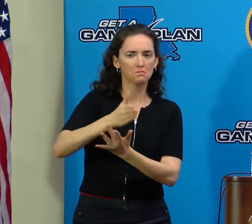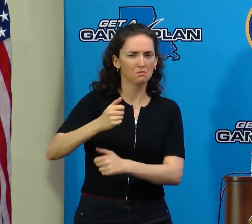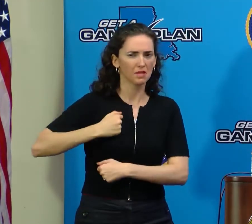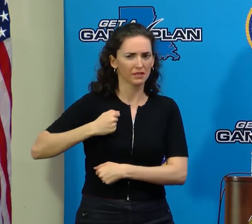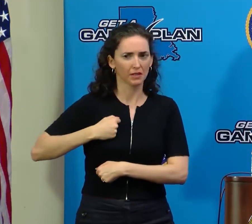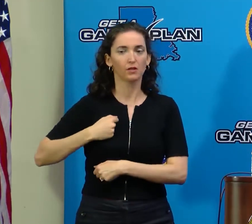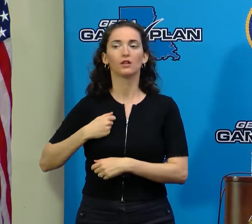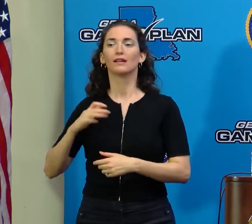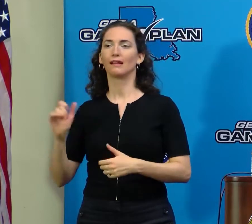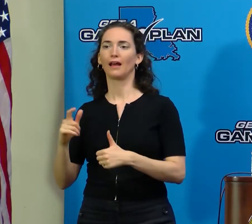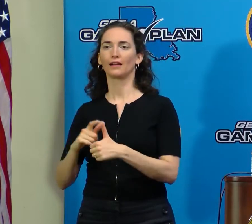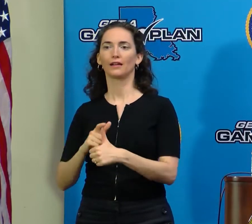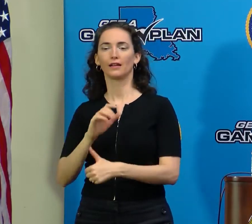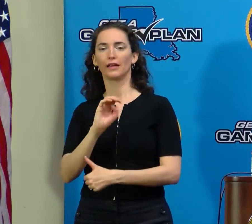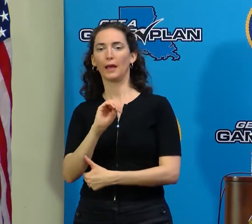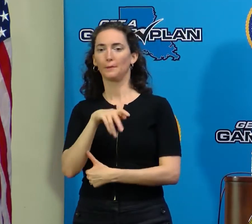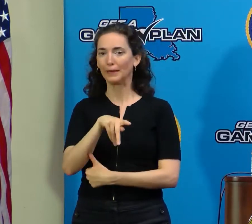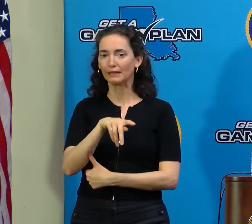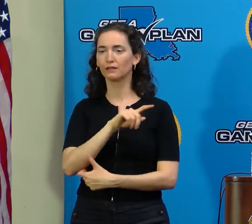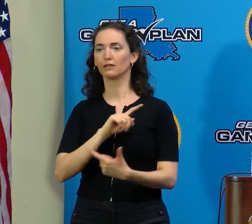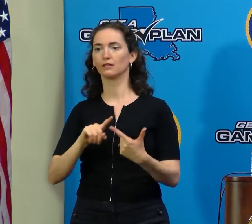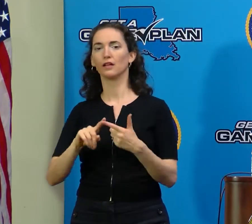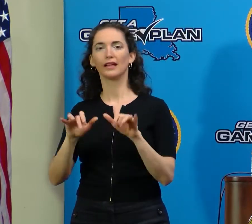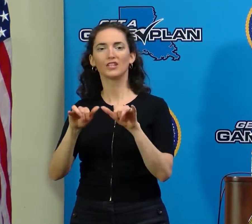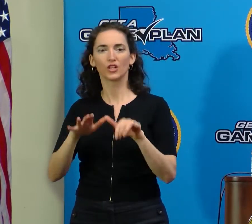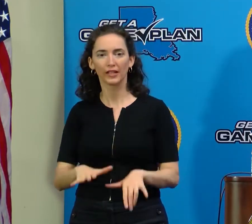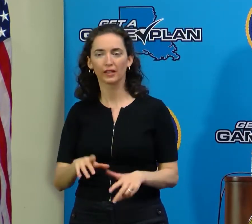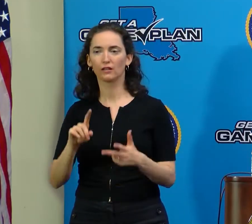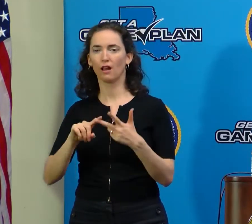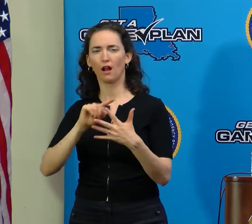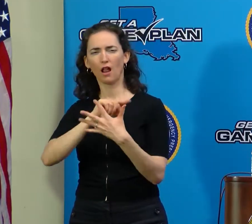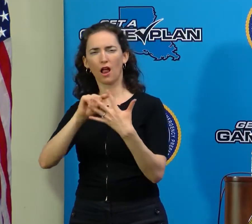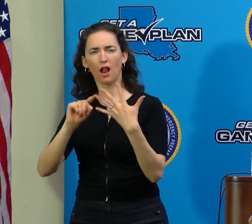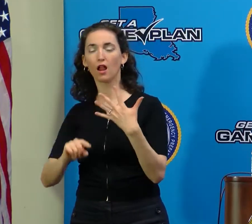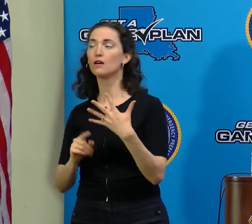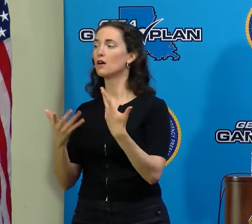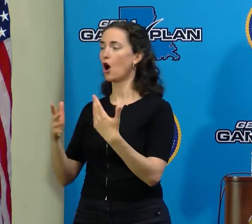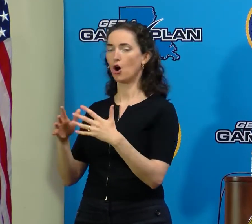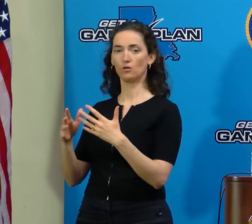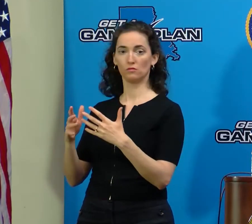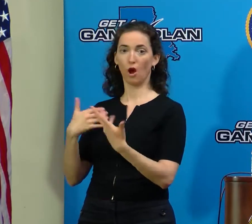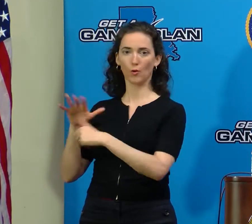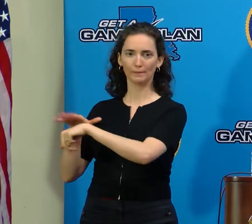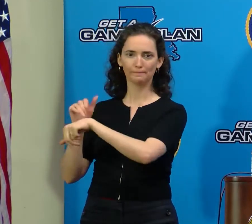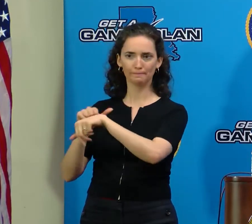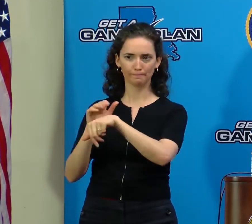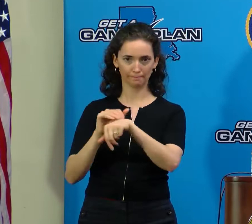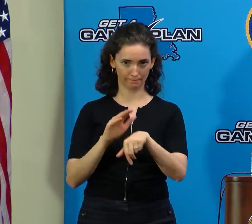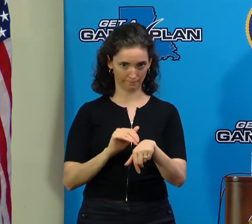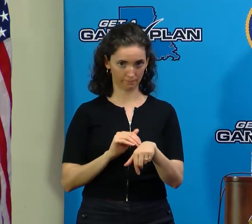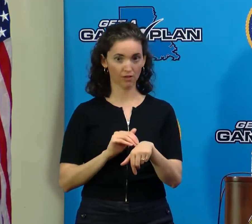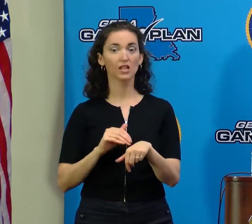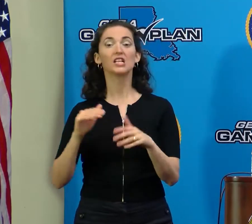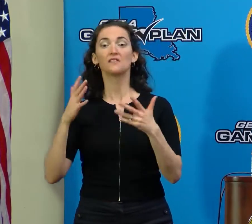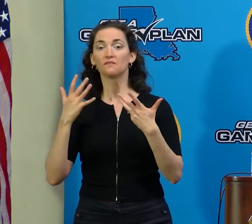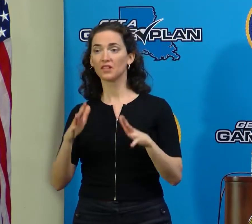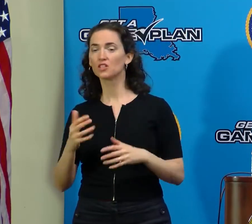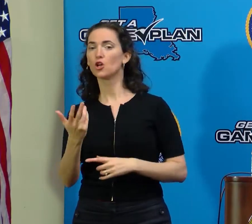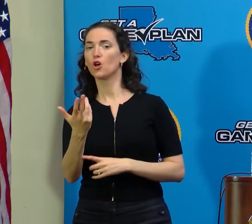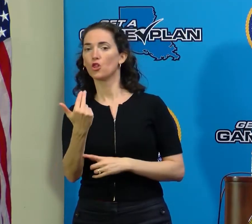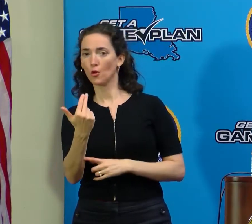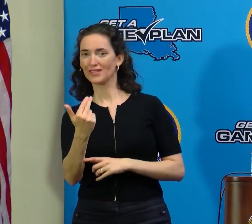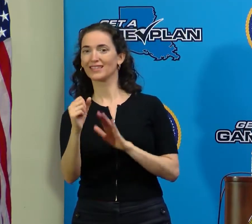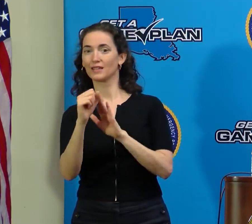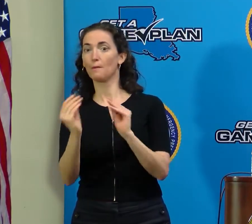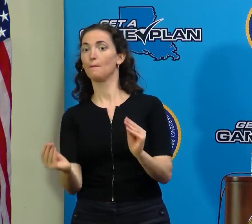such as MPs and engineers and so forth. And I can tell you we've received commitments from 13